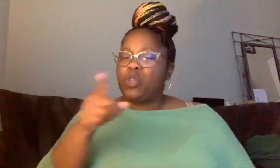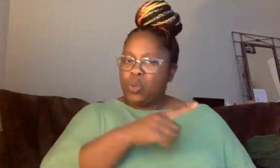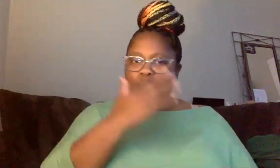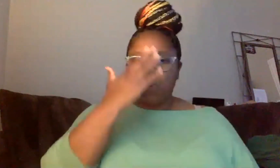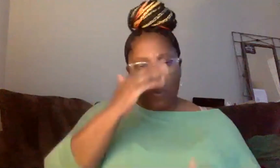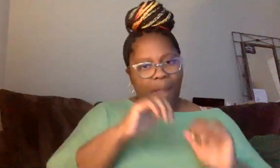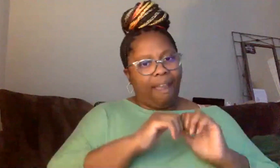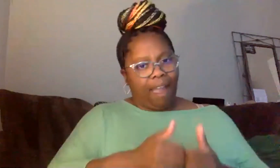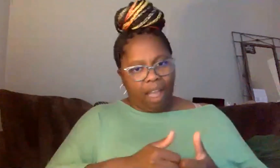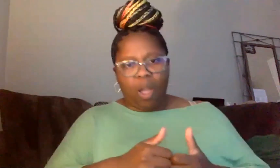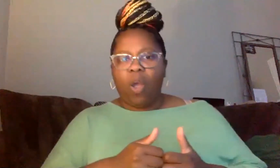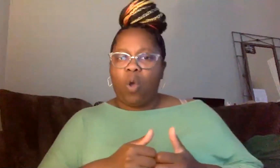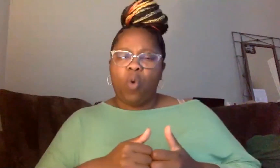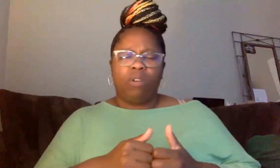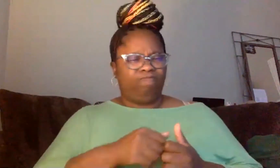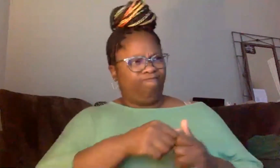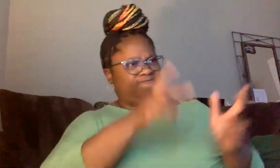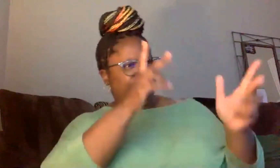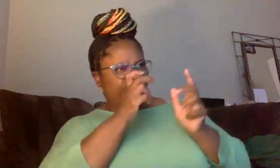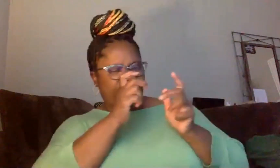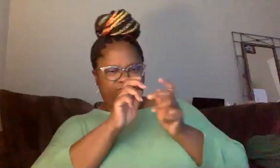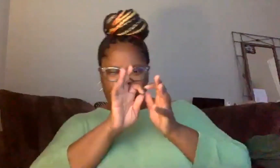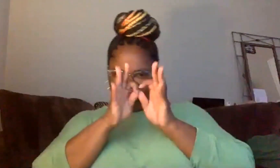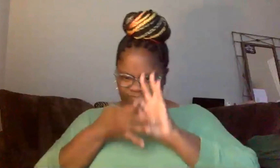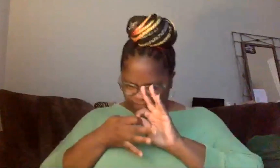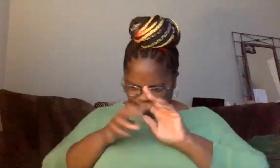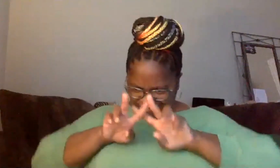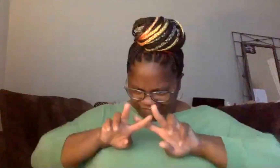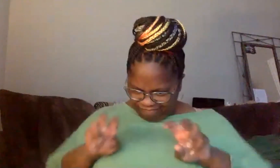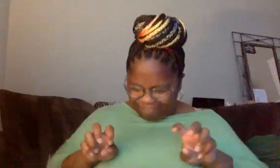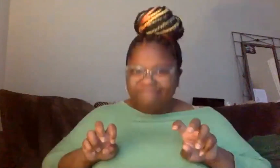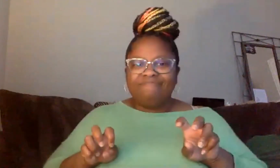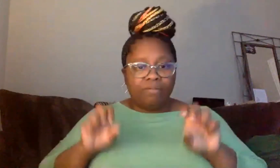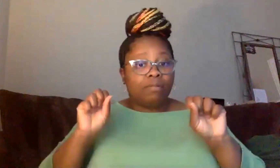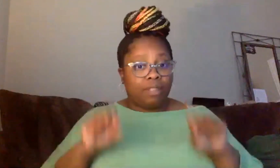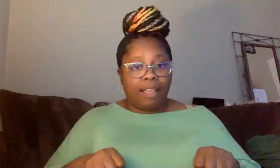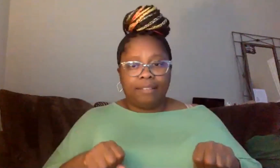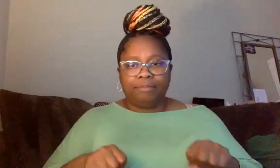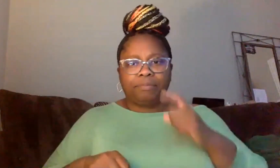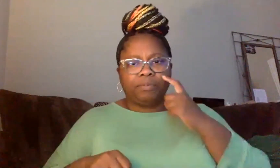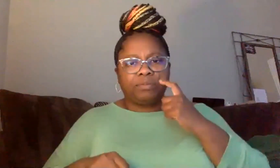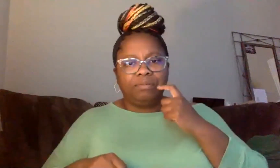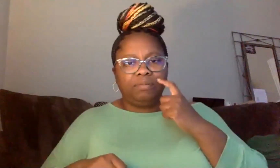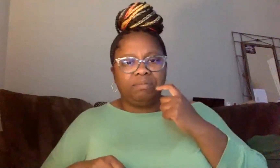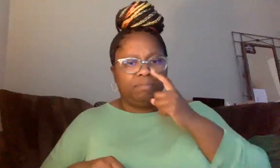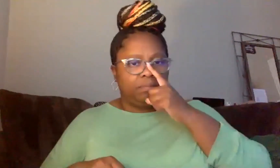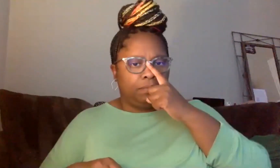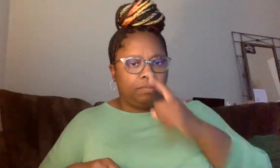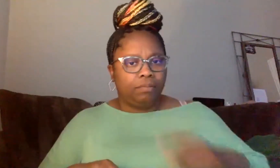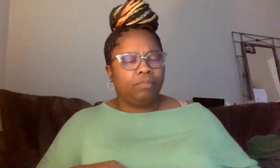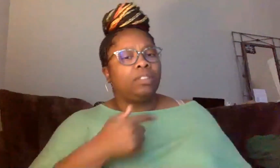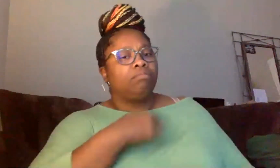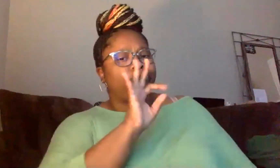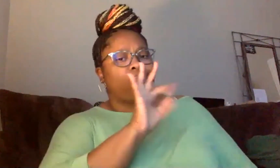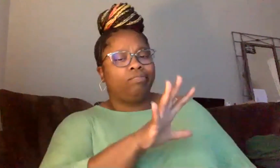how to interpret the world. You know how to analyze it and, and you can do it. I just want to say, Cameron, go ahead. I just want